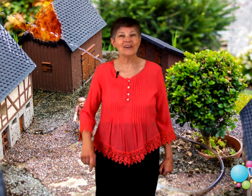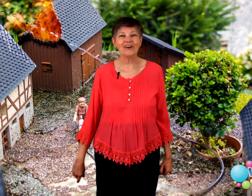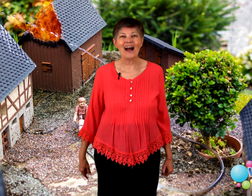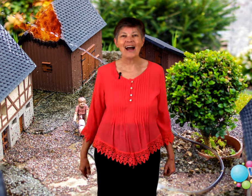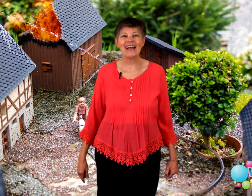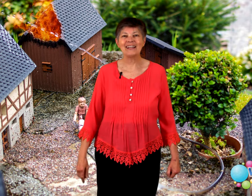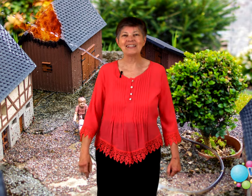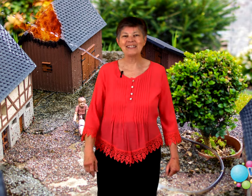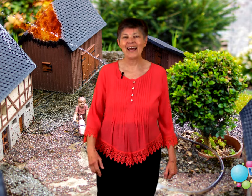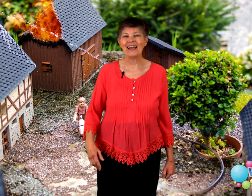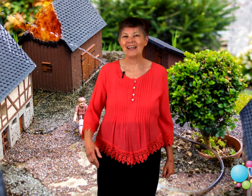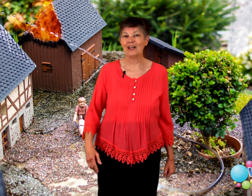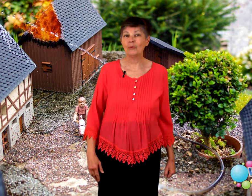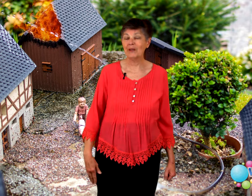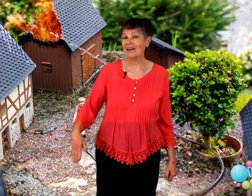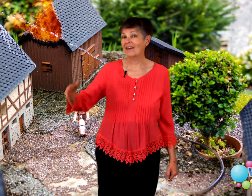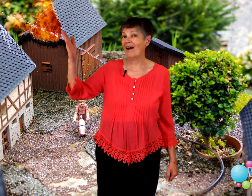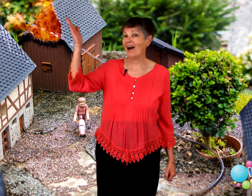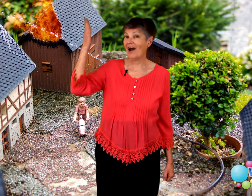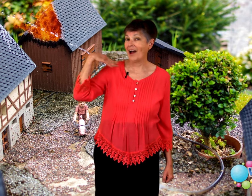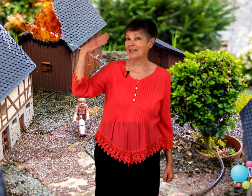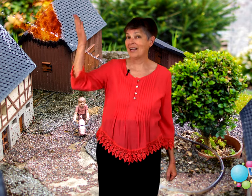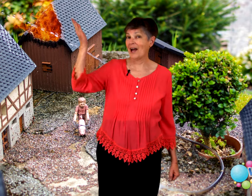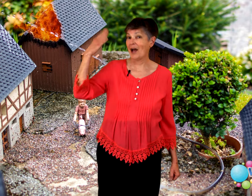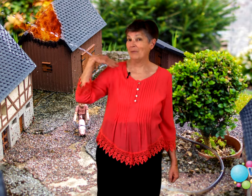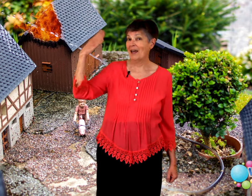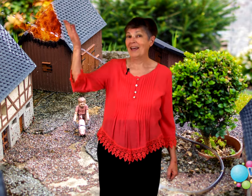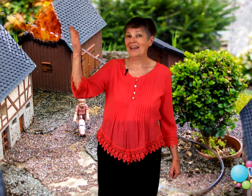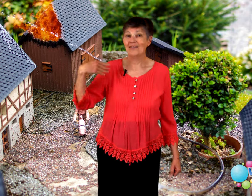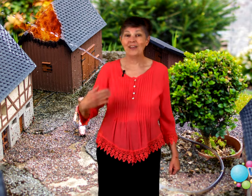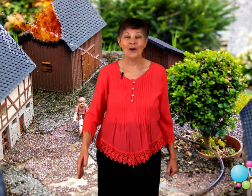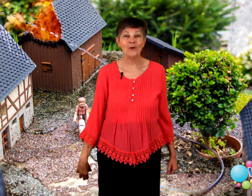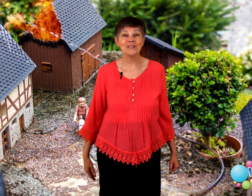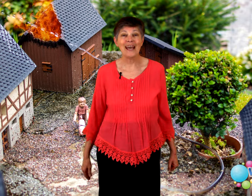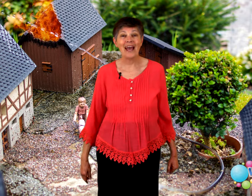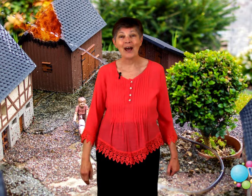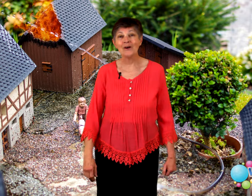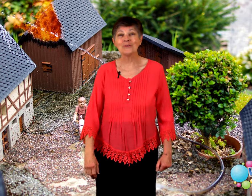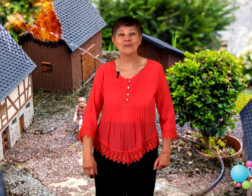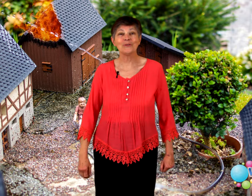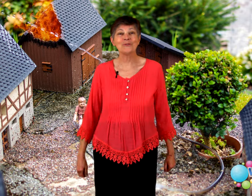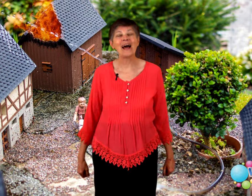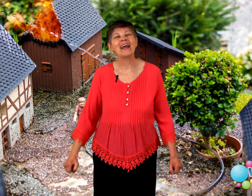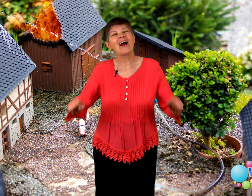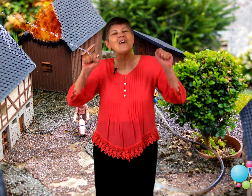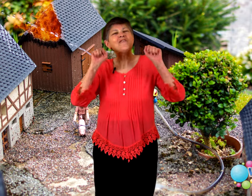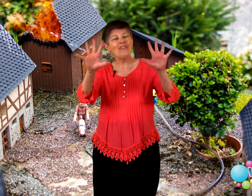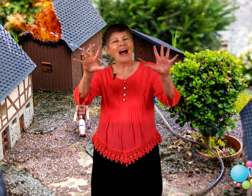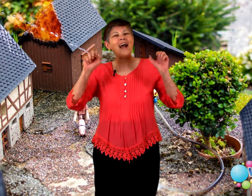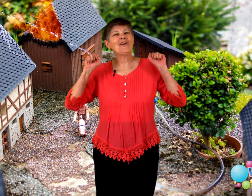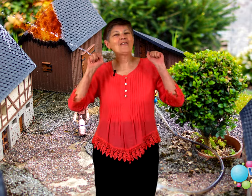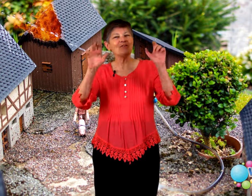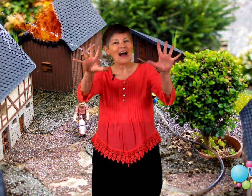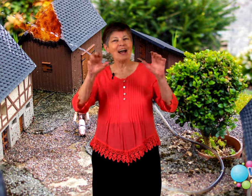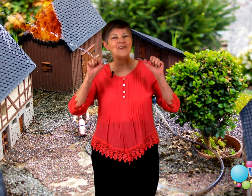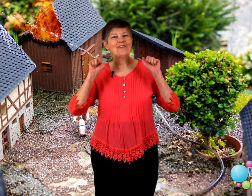her eye and said, It'll be a hot time in the old town tonight, fire, fire,